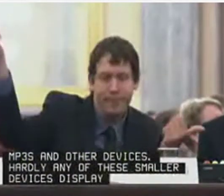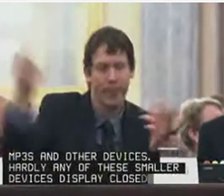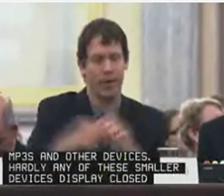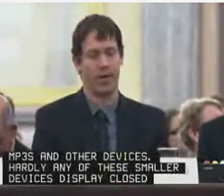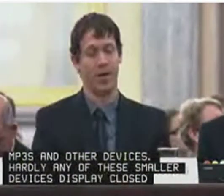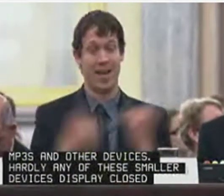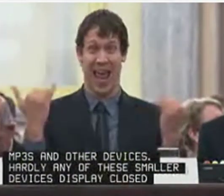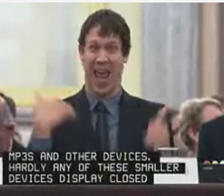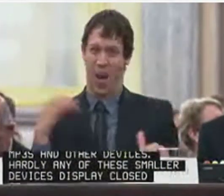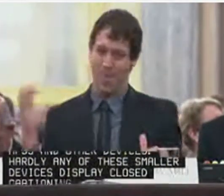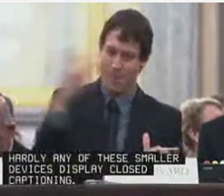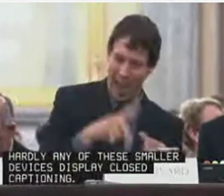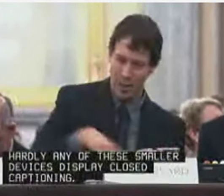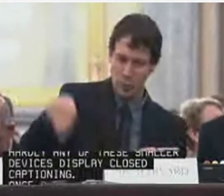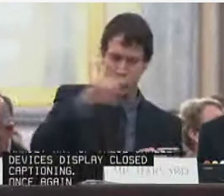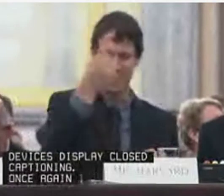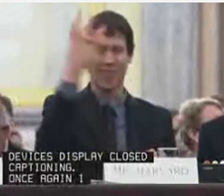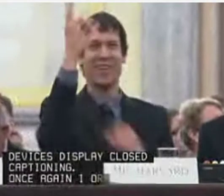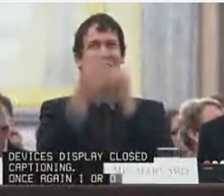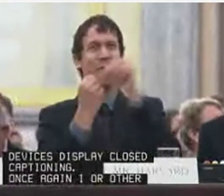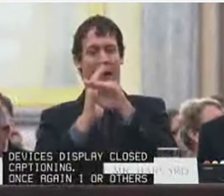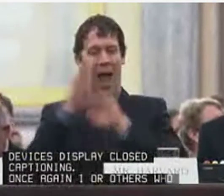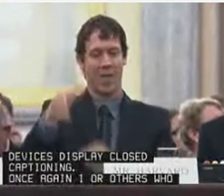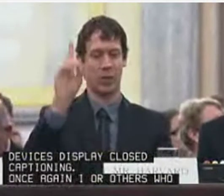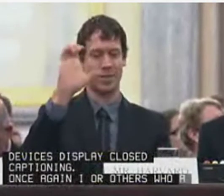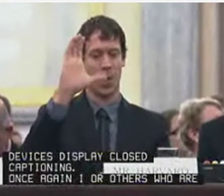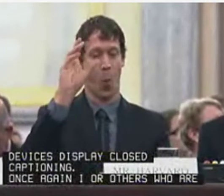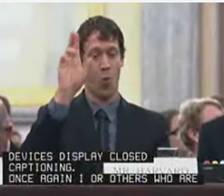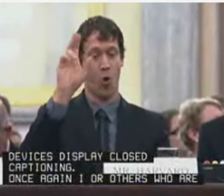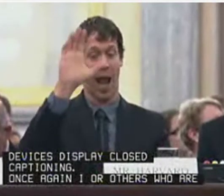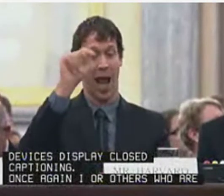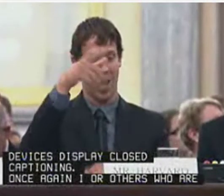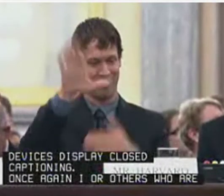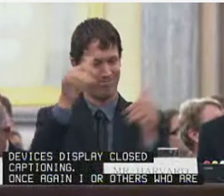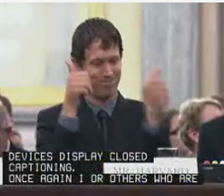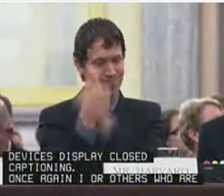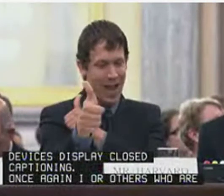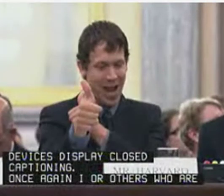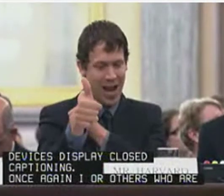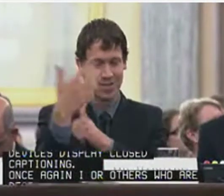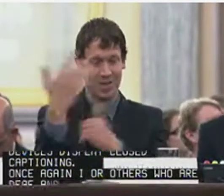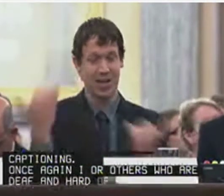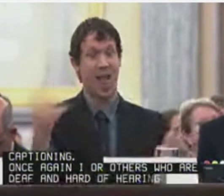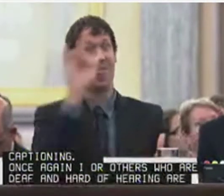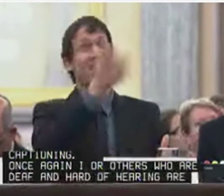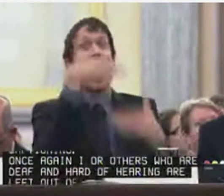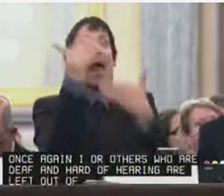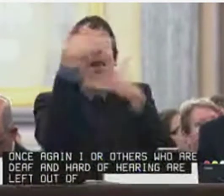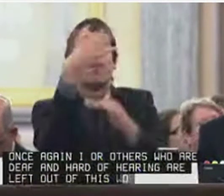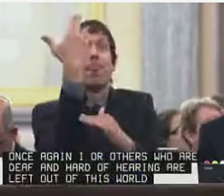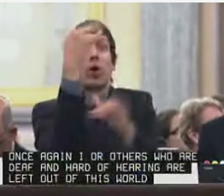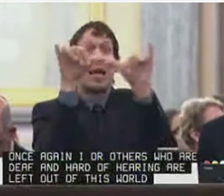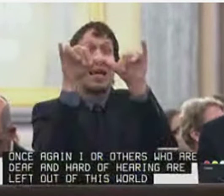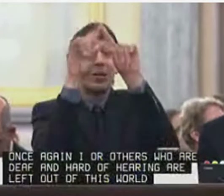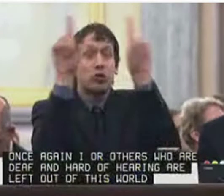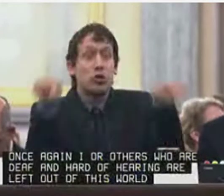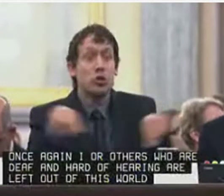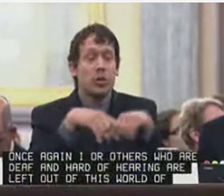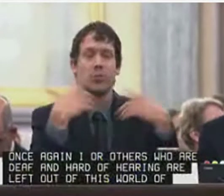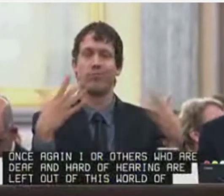are left out of this whirlwind of technological change. So we are coming back to you 17 years after the Decoder Act was passed. The